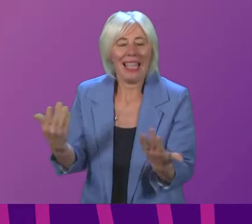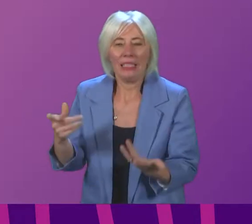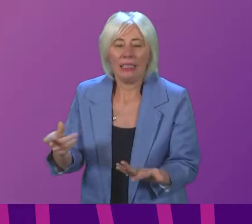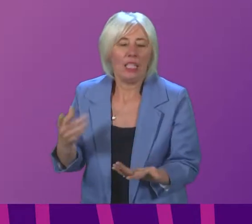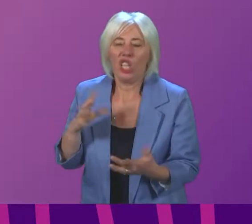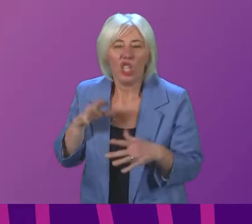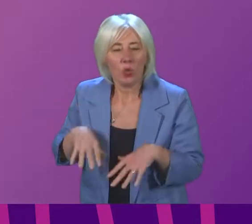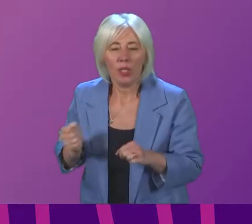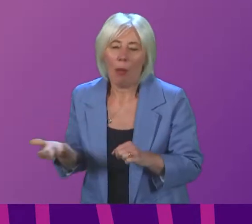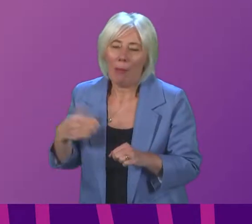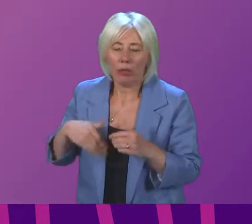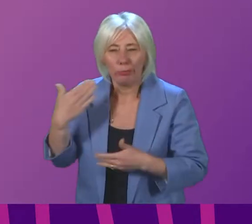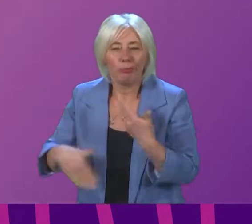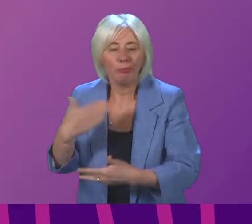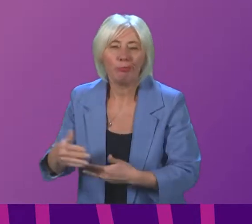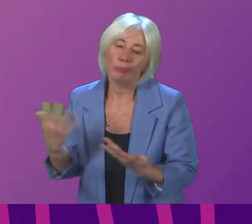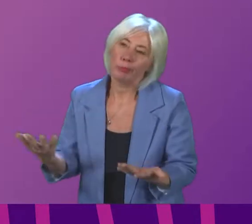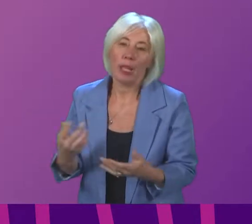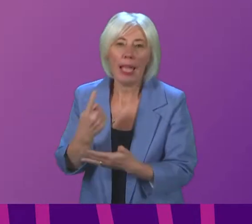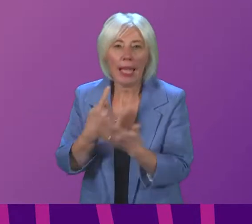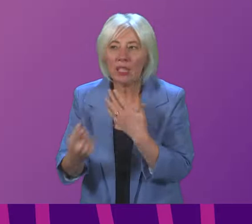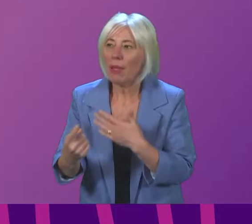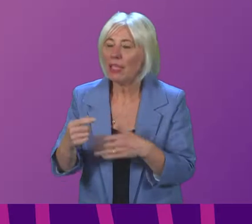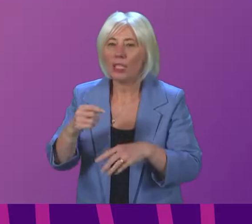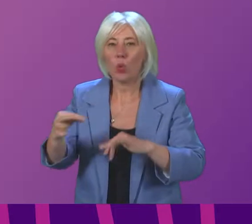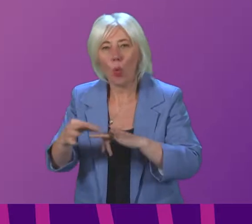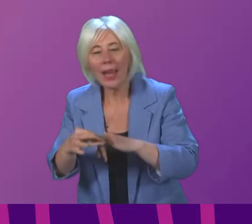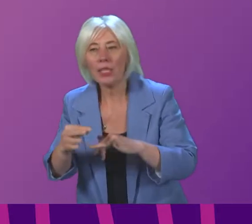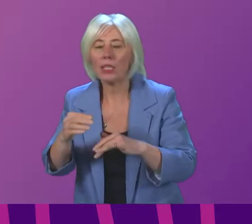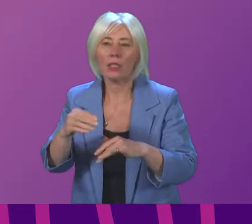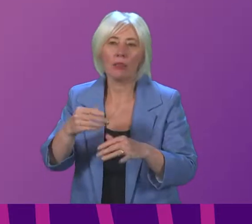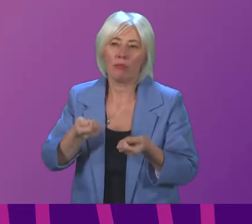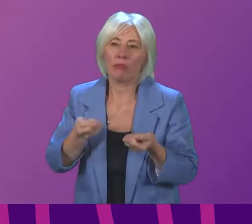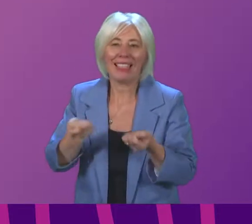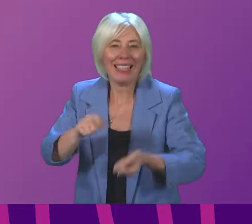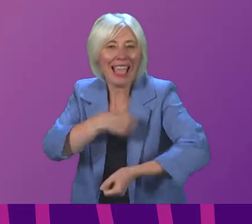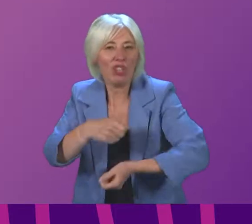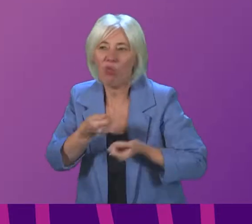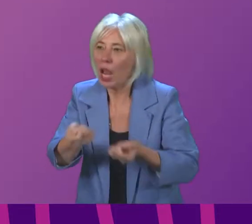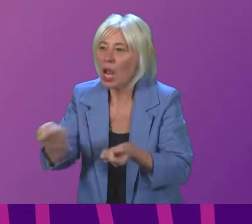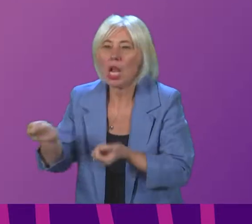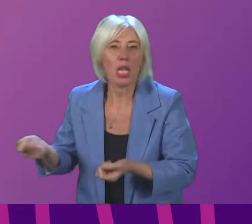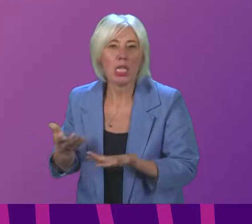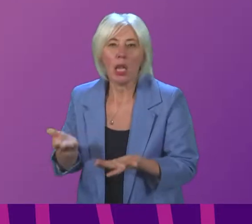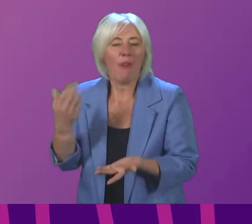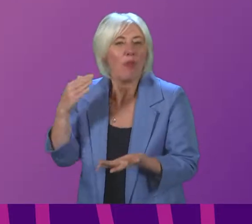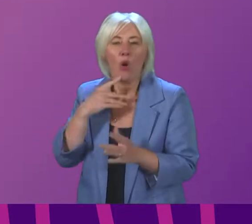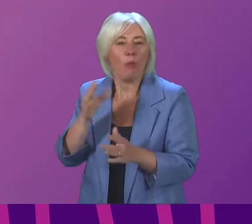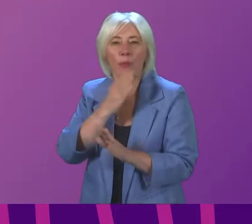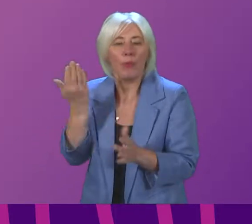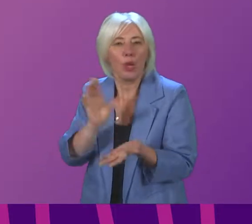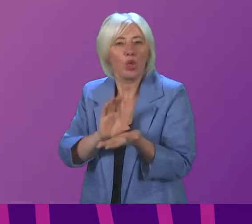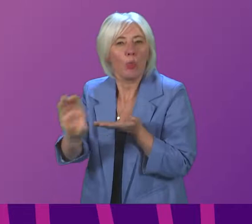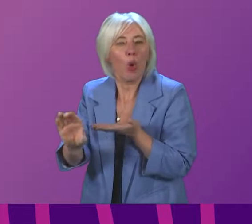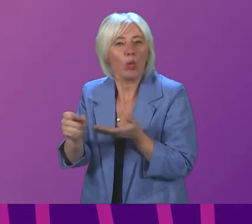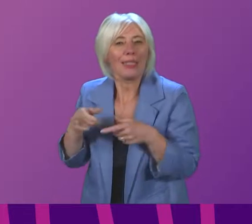last time around many independent wedding catering and hospitality firms like Joe's were excluded from major support schemes so will the first